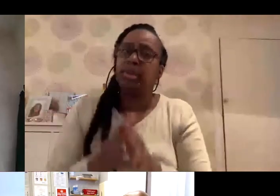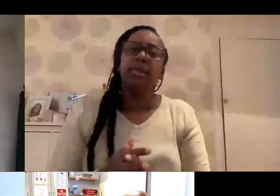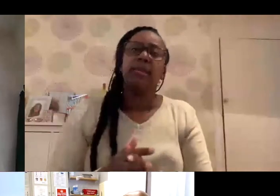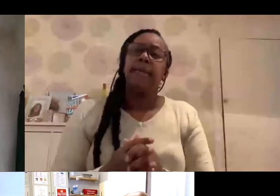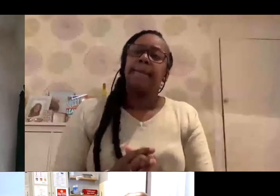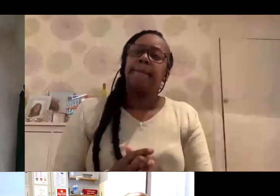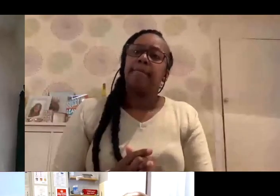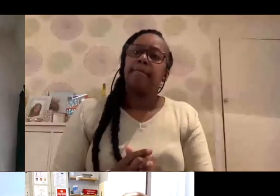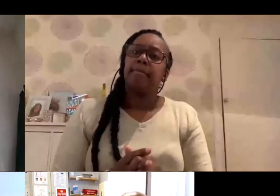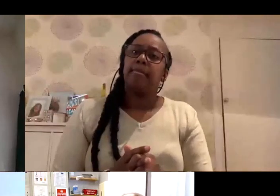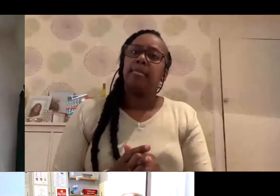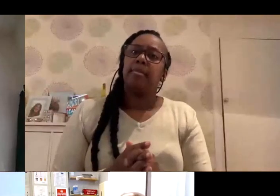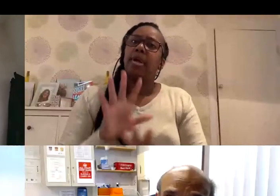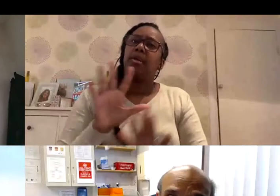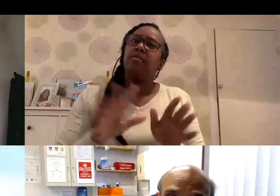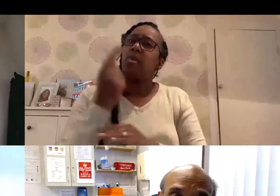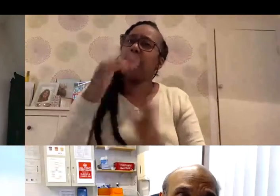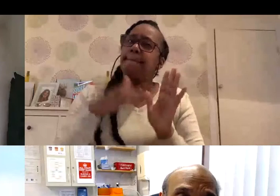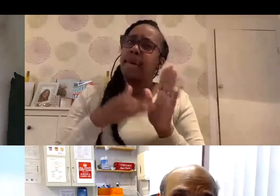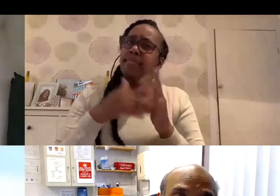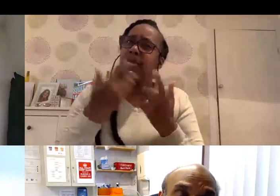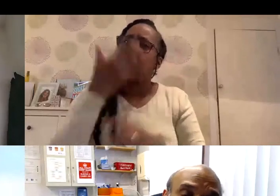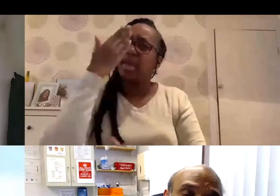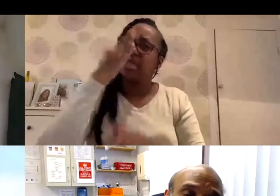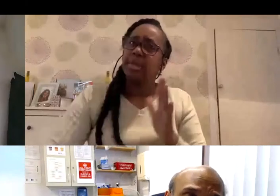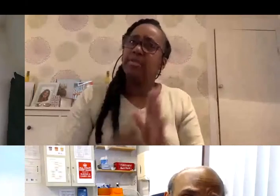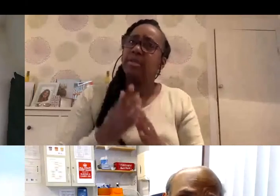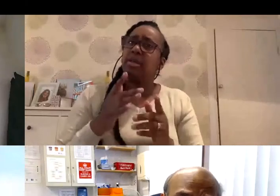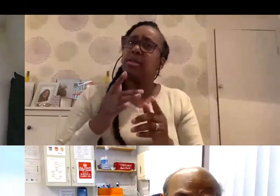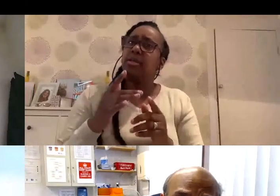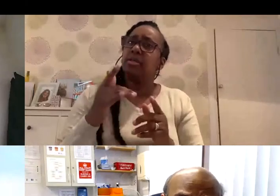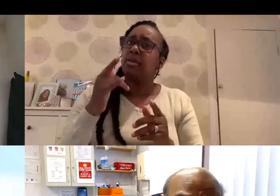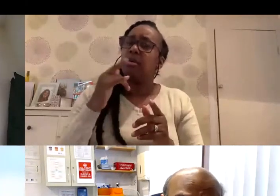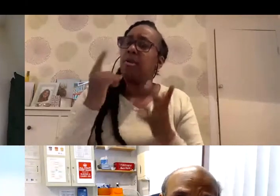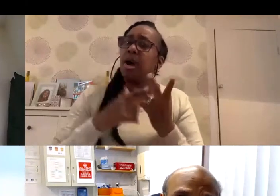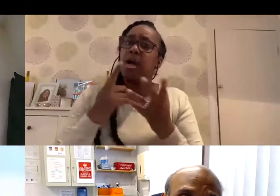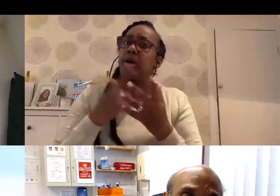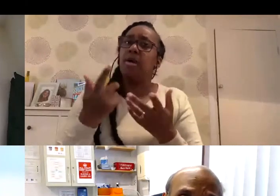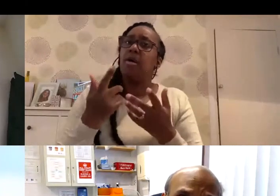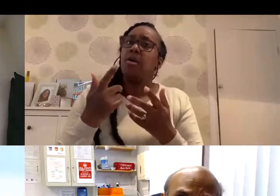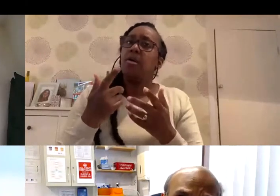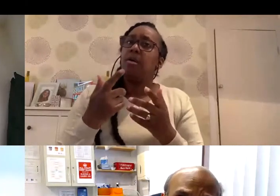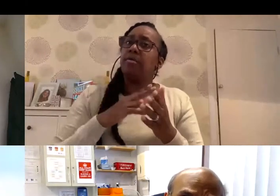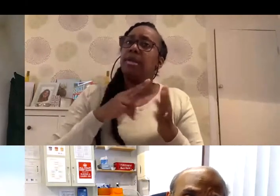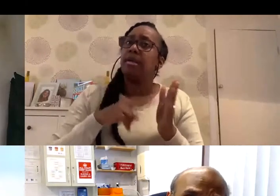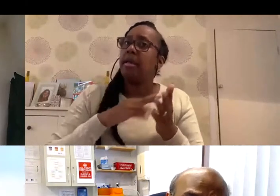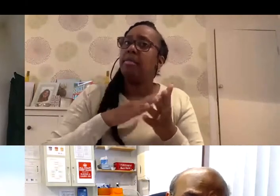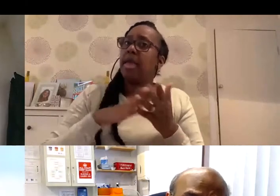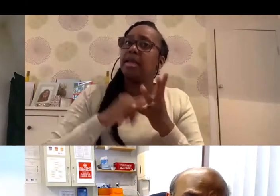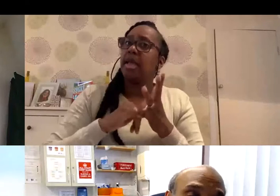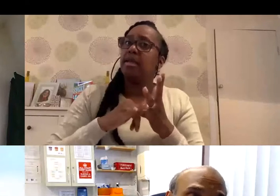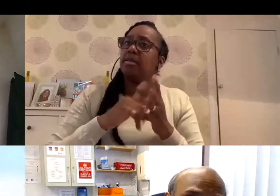we have over the last more than a month now, have experience of all our NHS staff, regardless of ethnicity or race, running